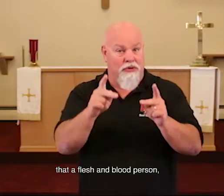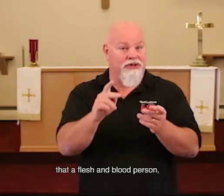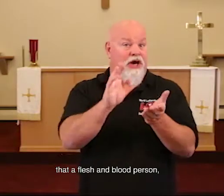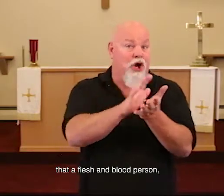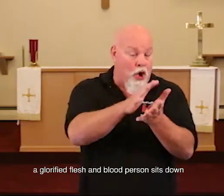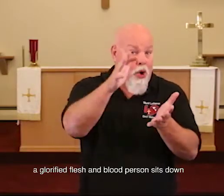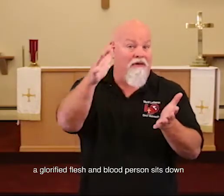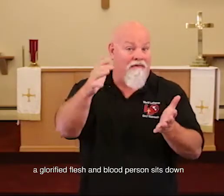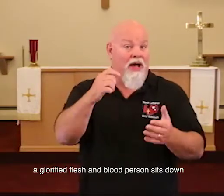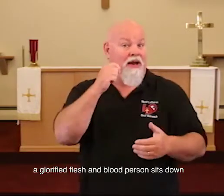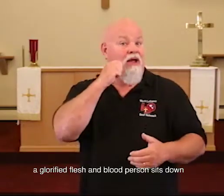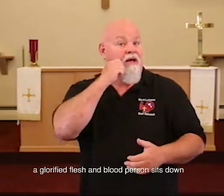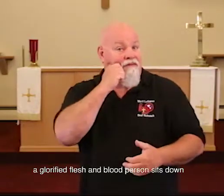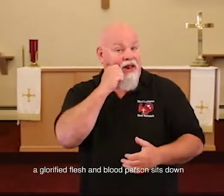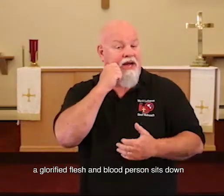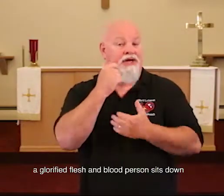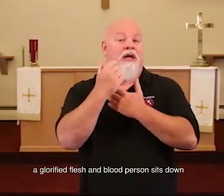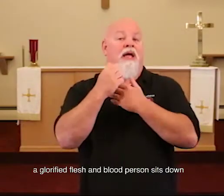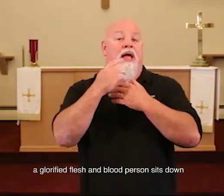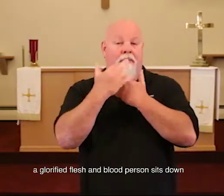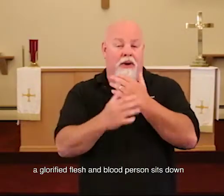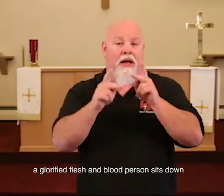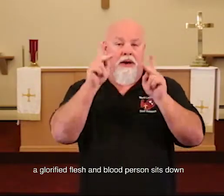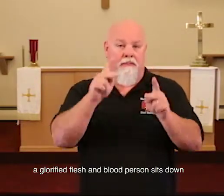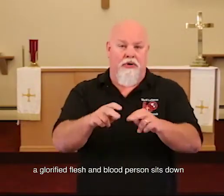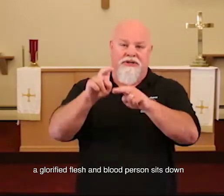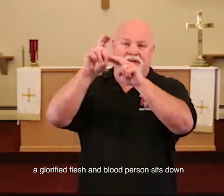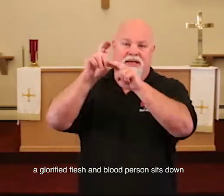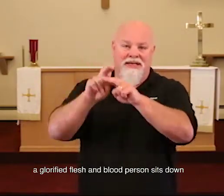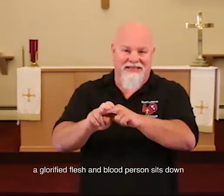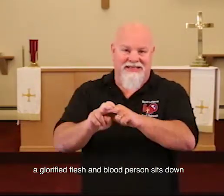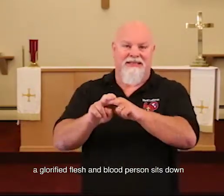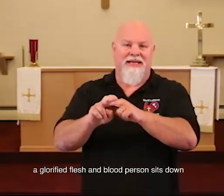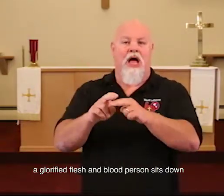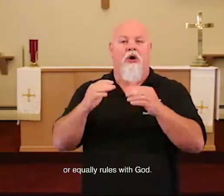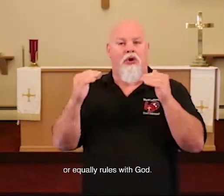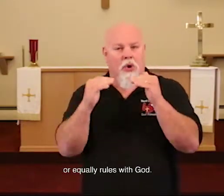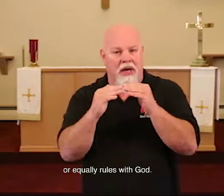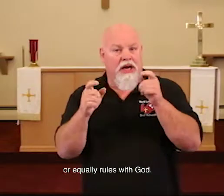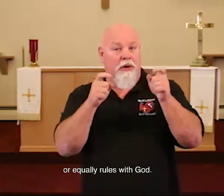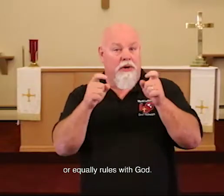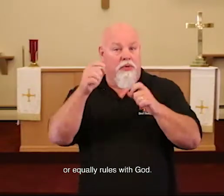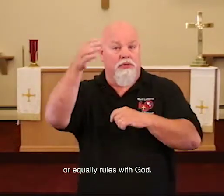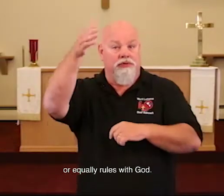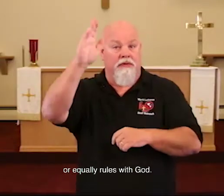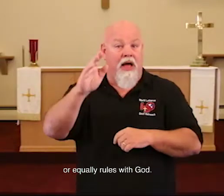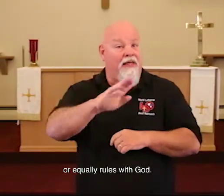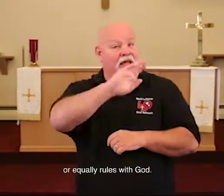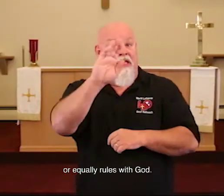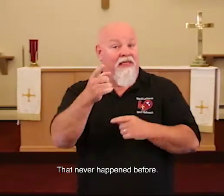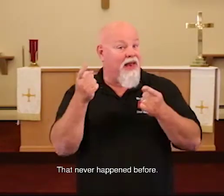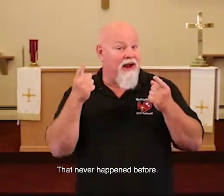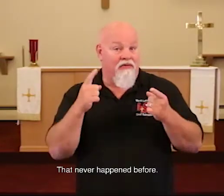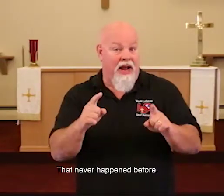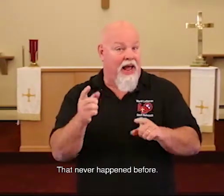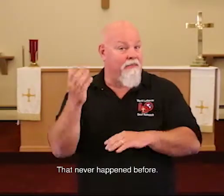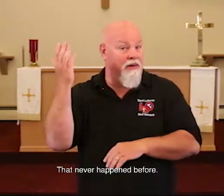person, a glorified flesh and blood person sits down or equally rules with God. That never happened